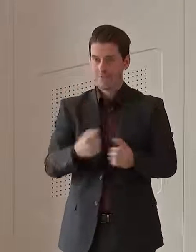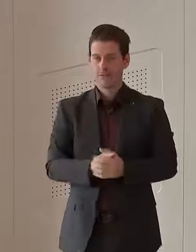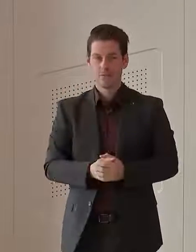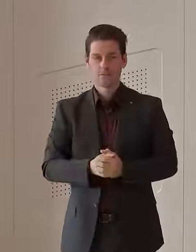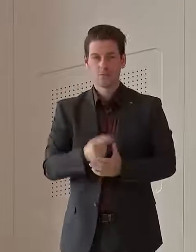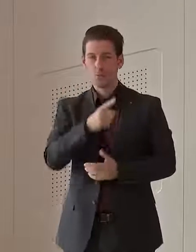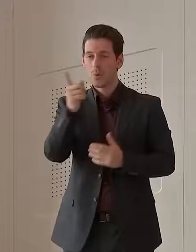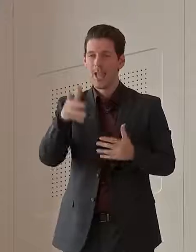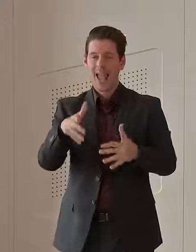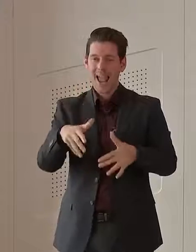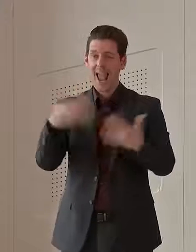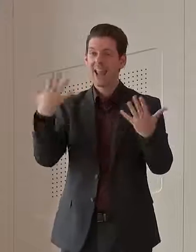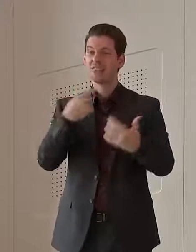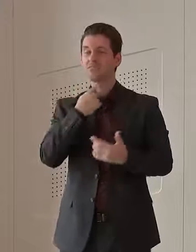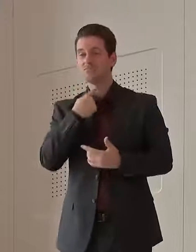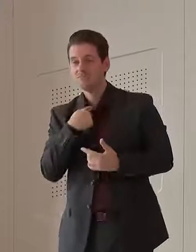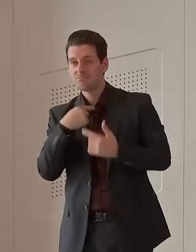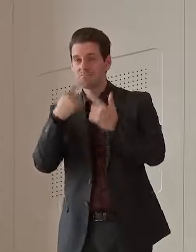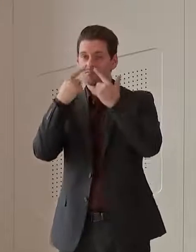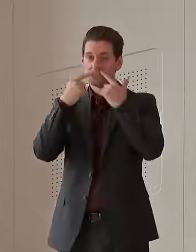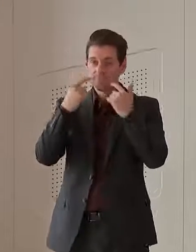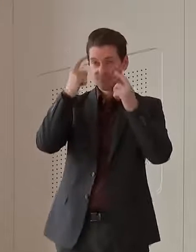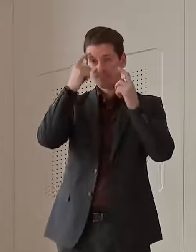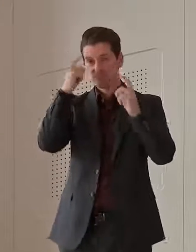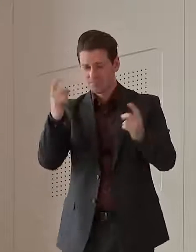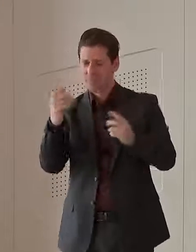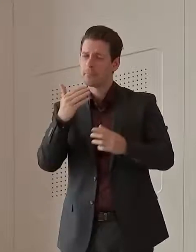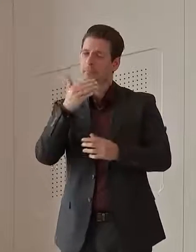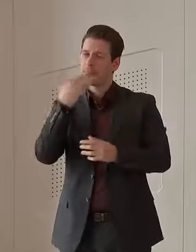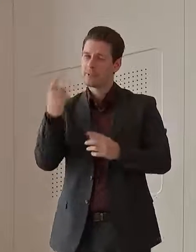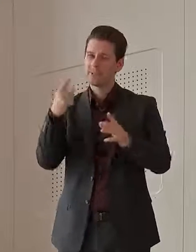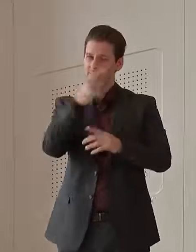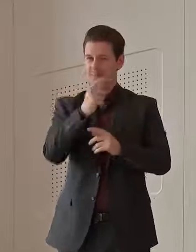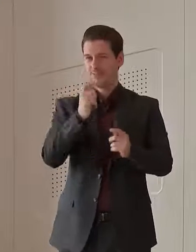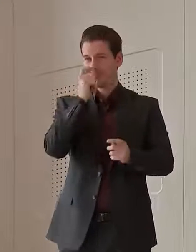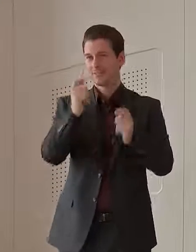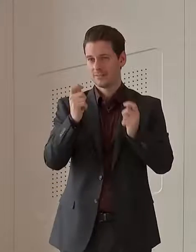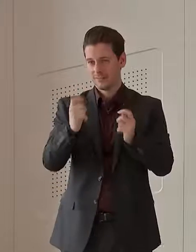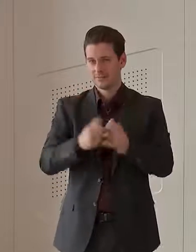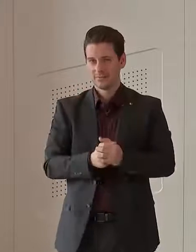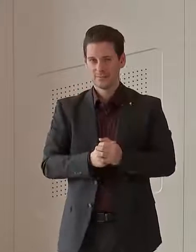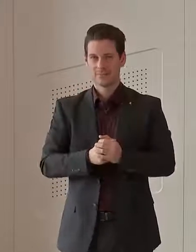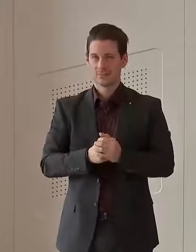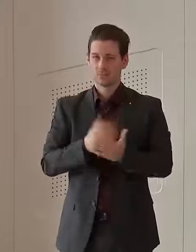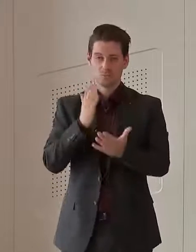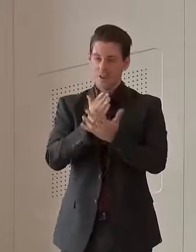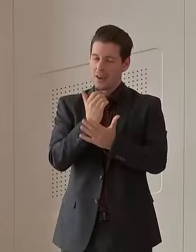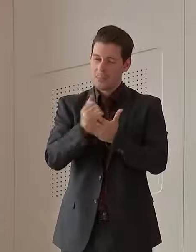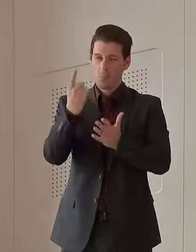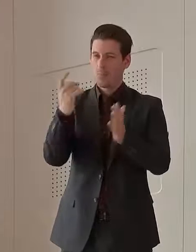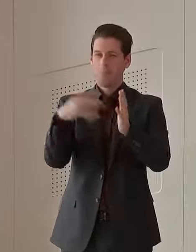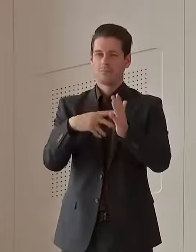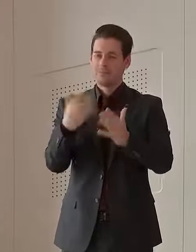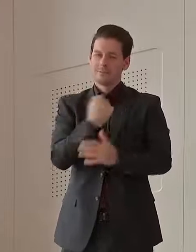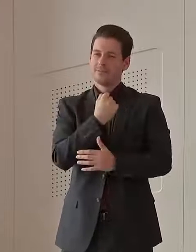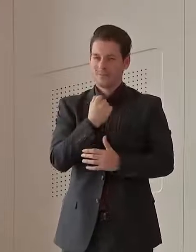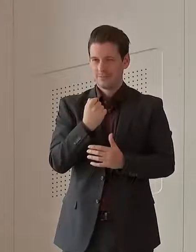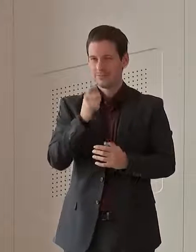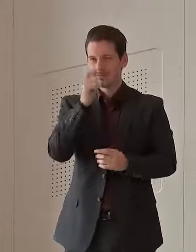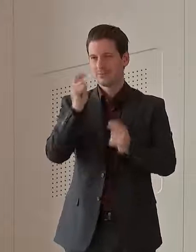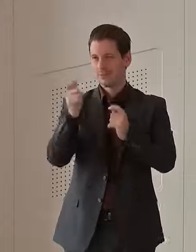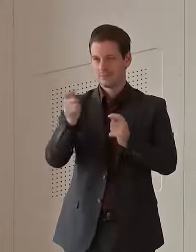if you have any symptoms whatsoever, keep coming forward and getting tested. It is absolutely critical. And of course,